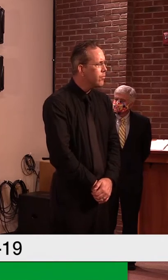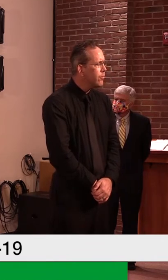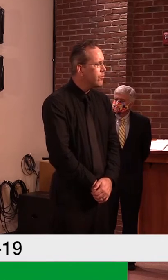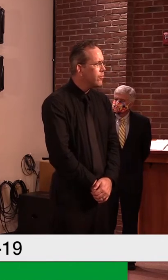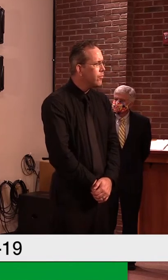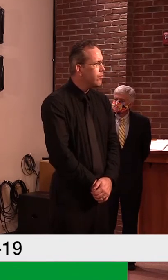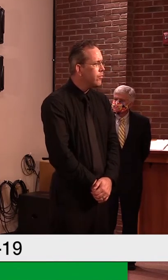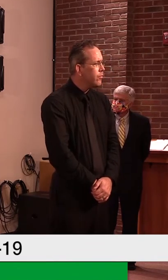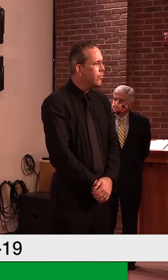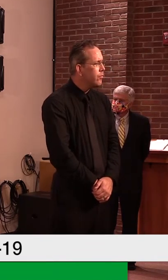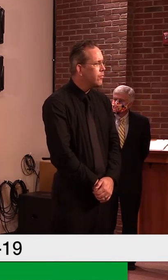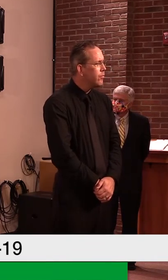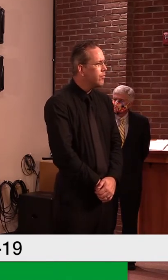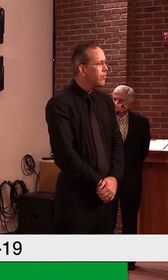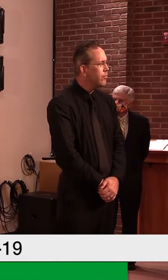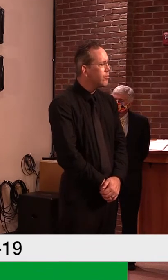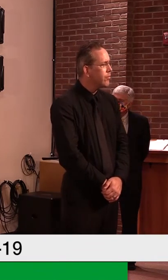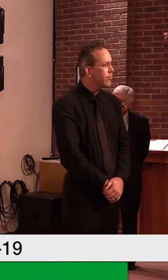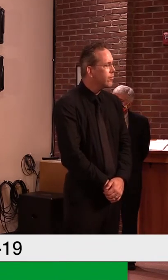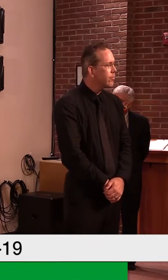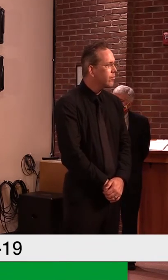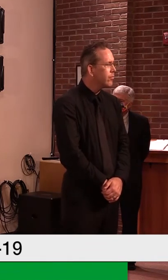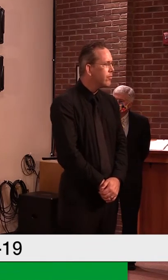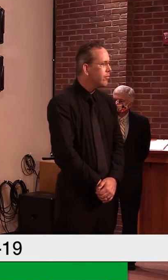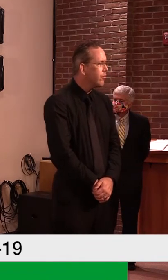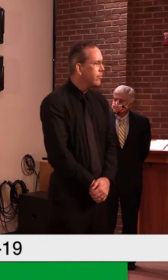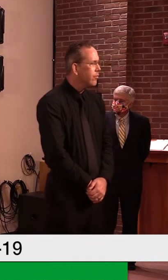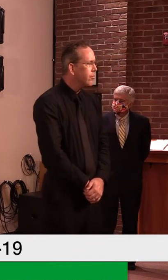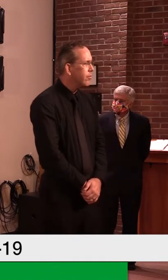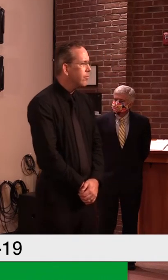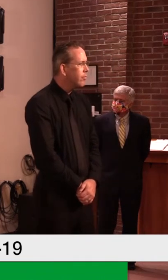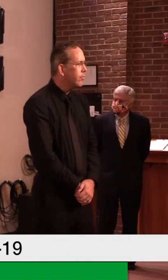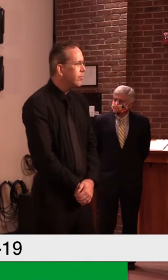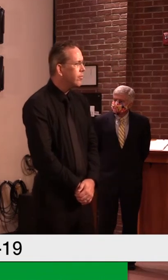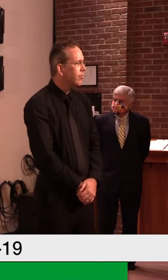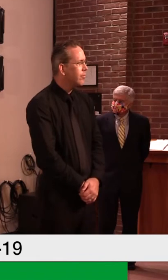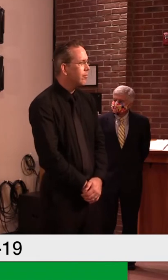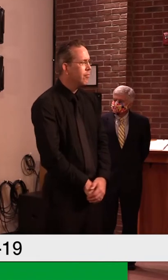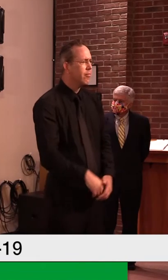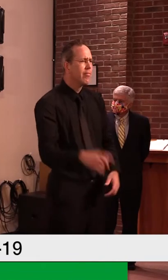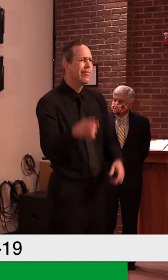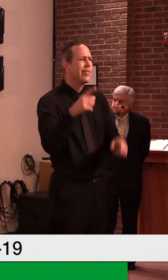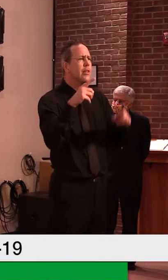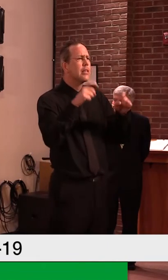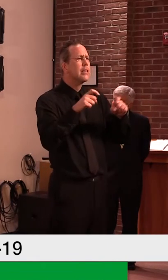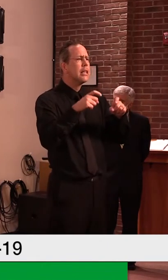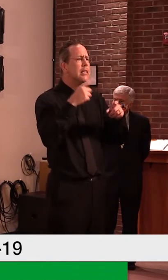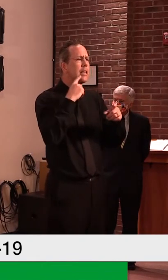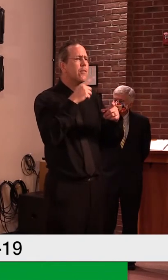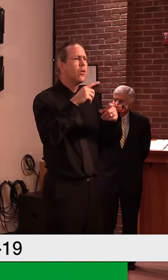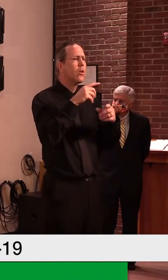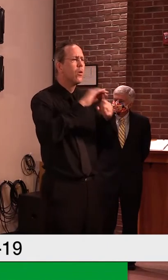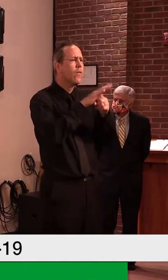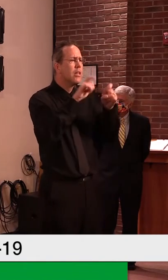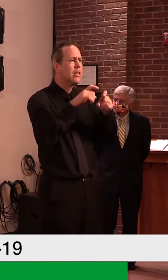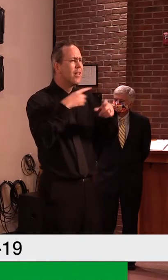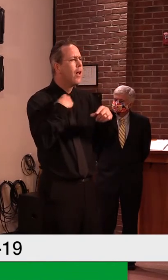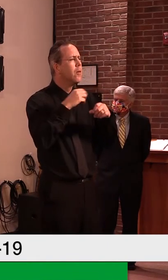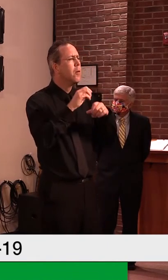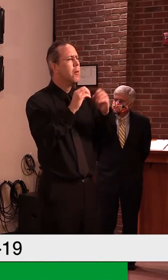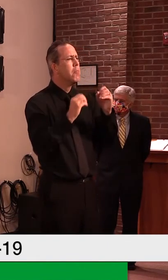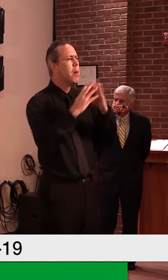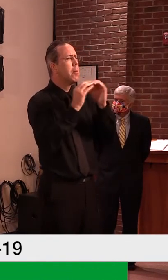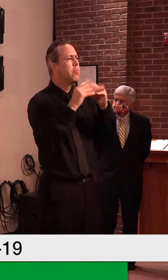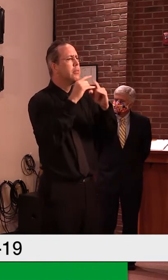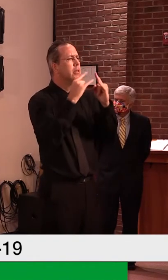if that was true. And secondly, our policy has been tested, suppressed. And are